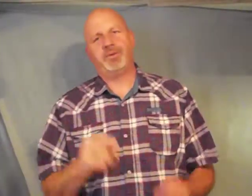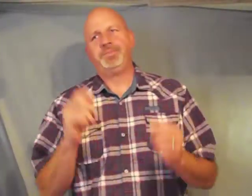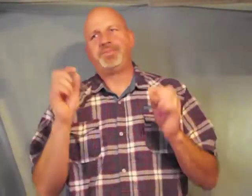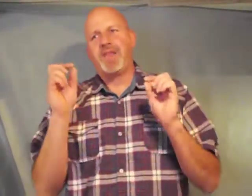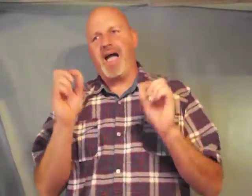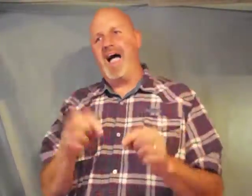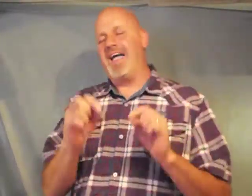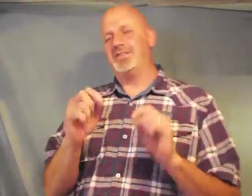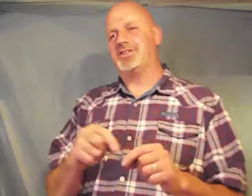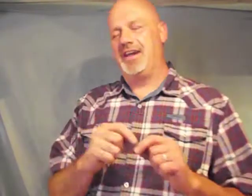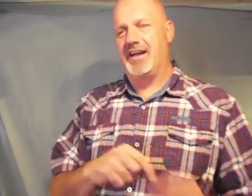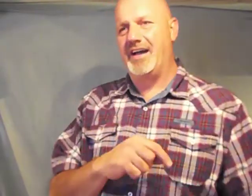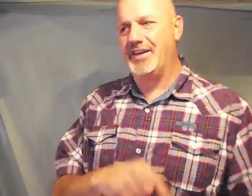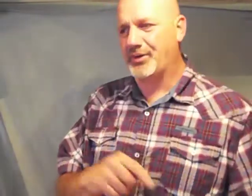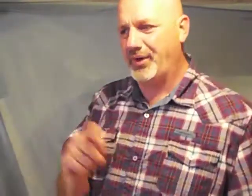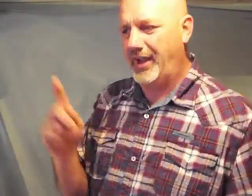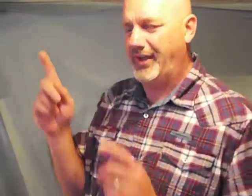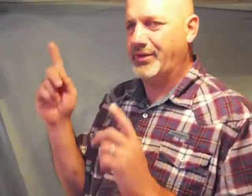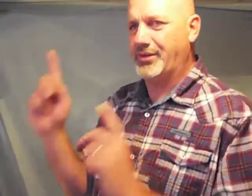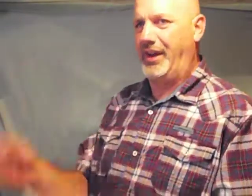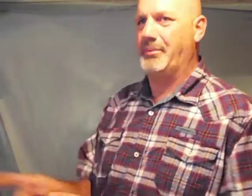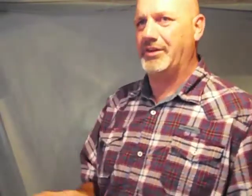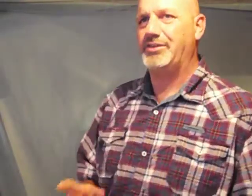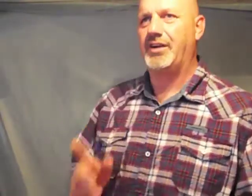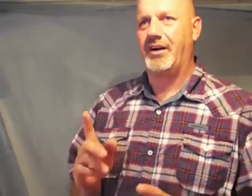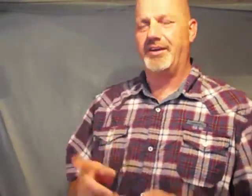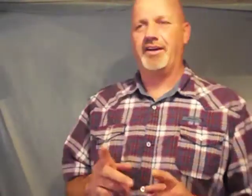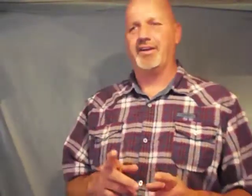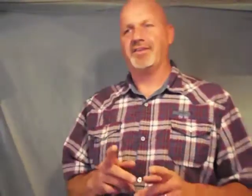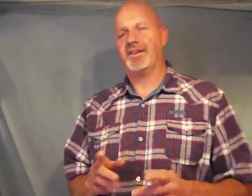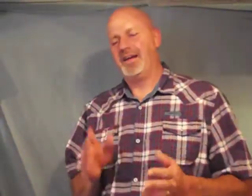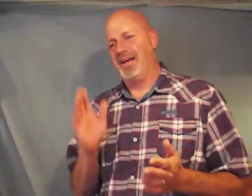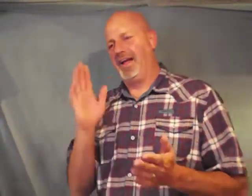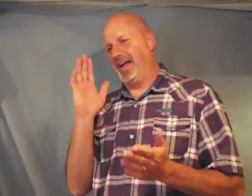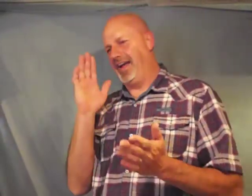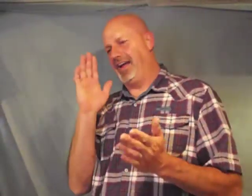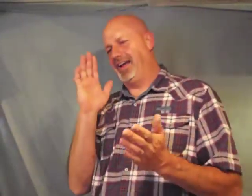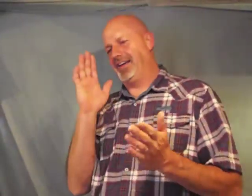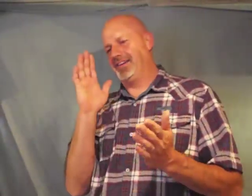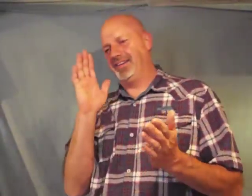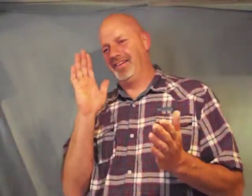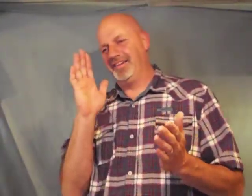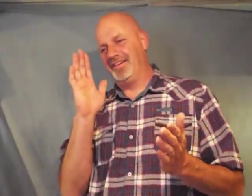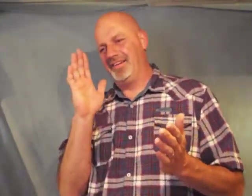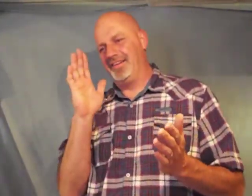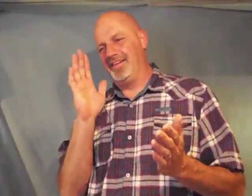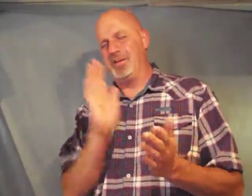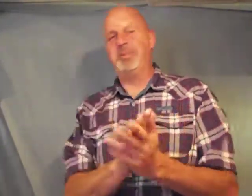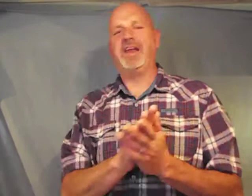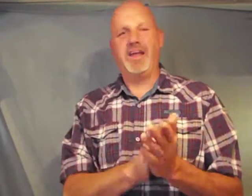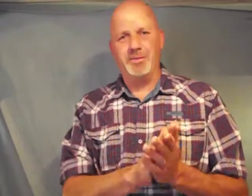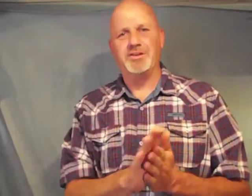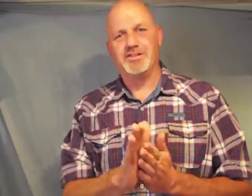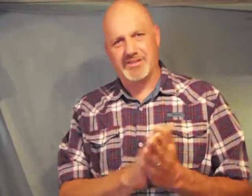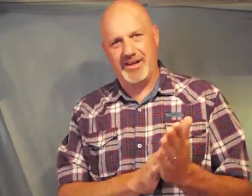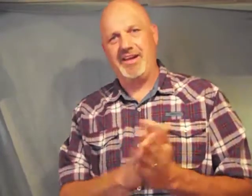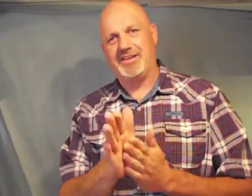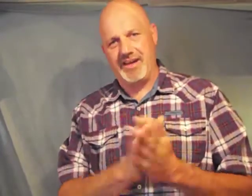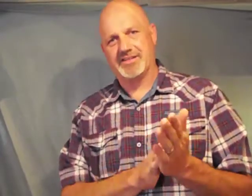I have seen God the creator's image on the earth and the many images that he takes